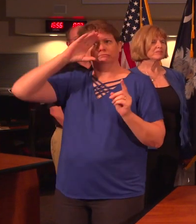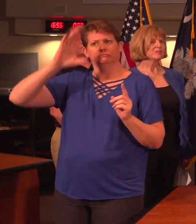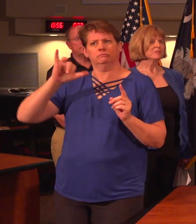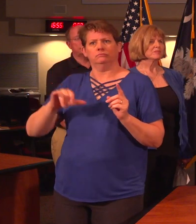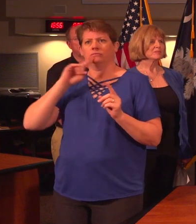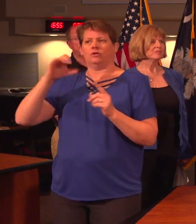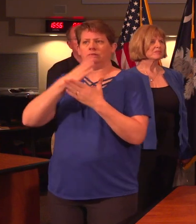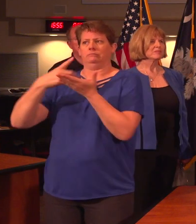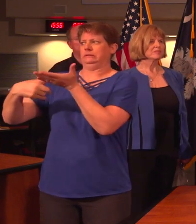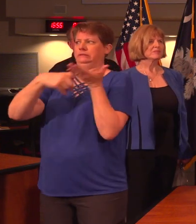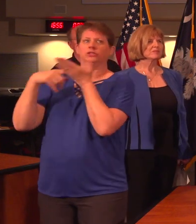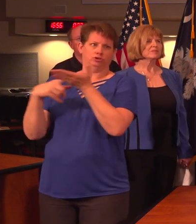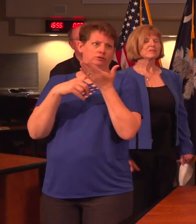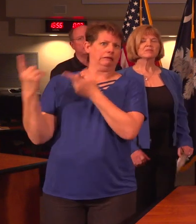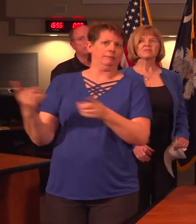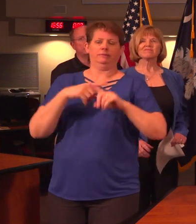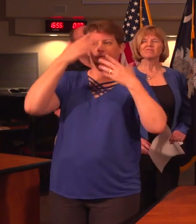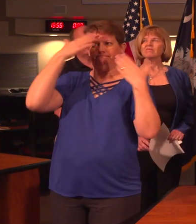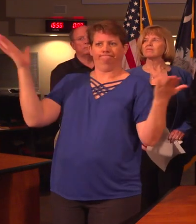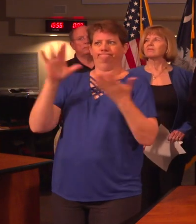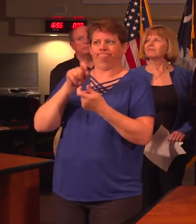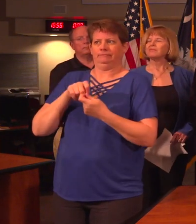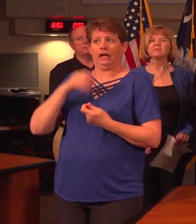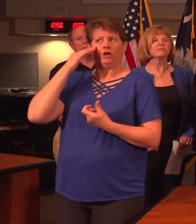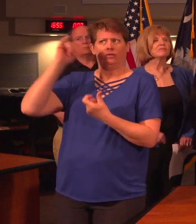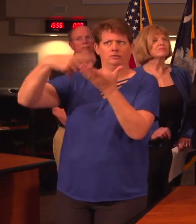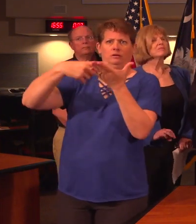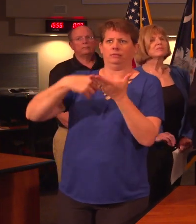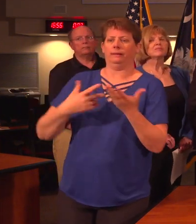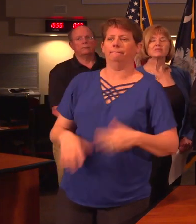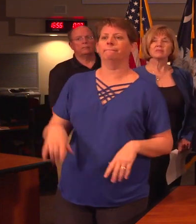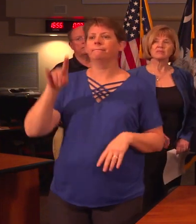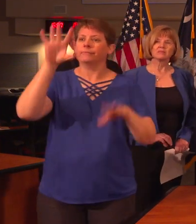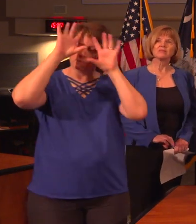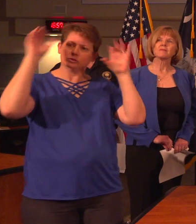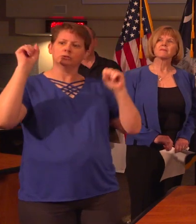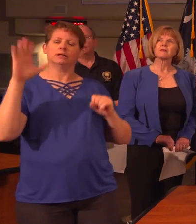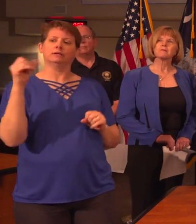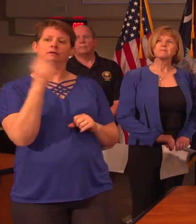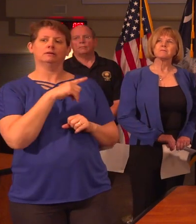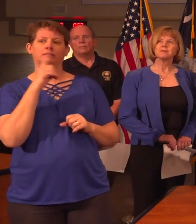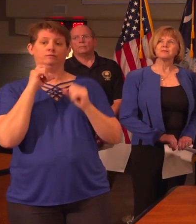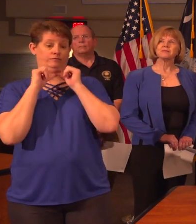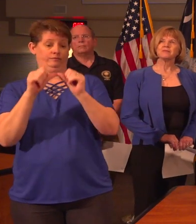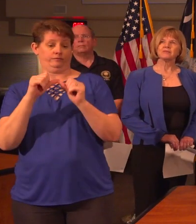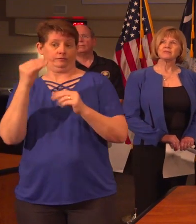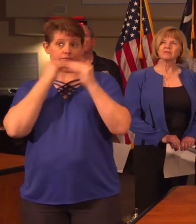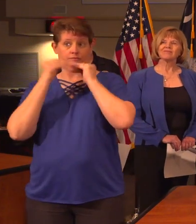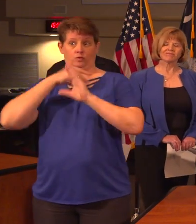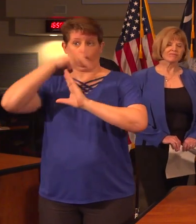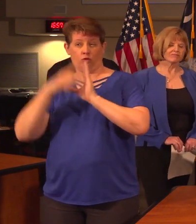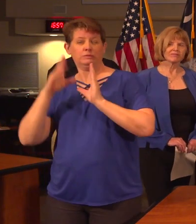that there are discussions going on. I'm aware of those. Superintendent, in terms of continuing food programs at